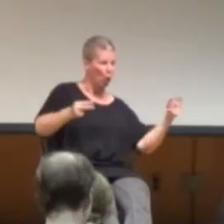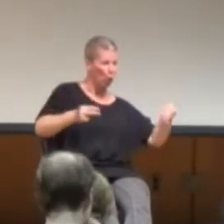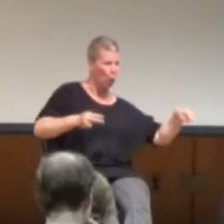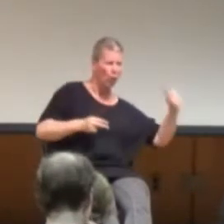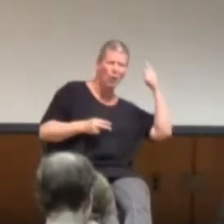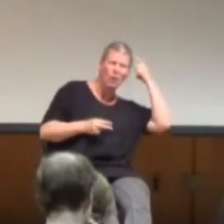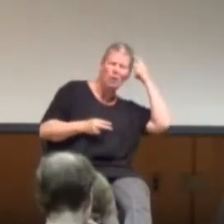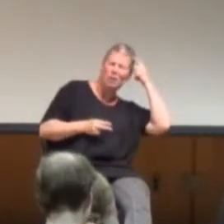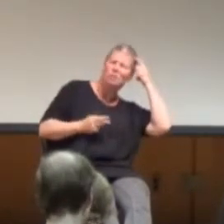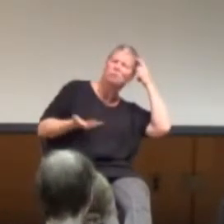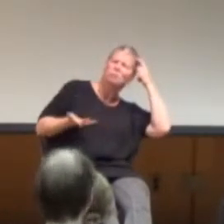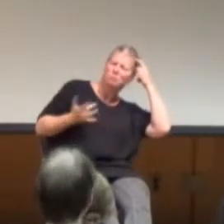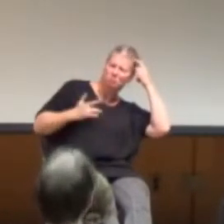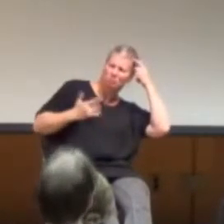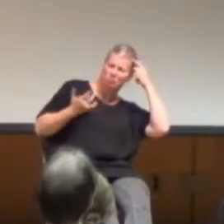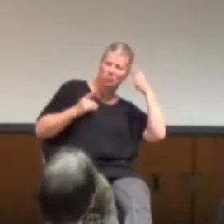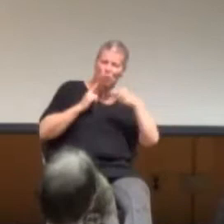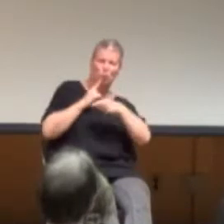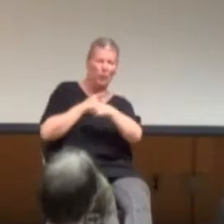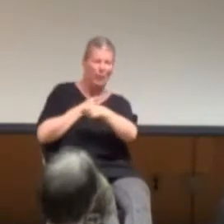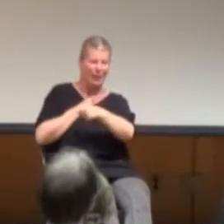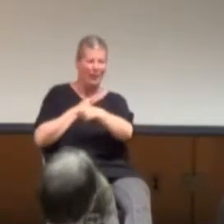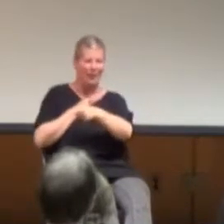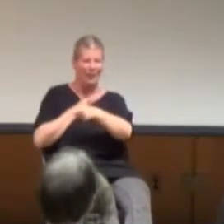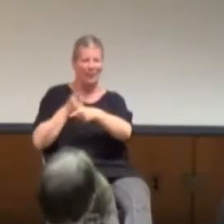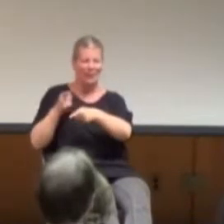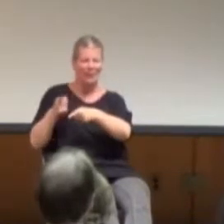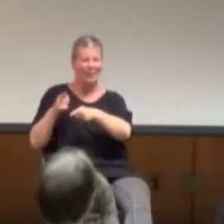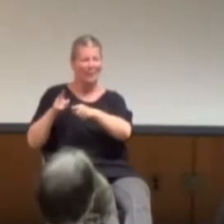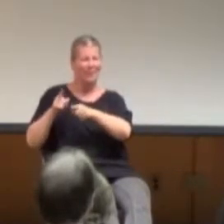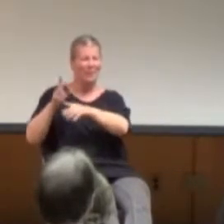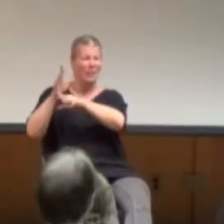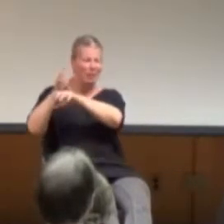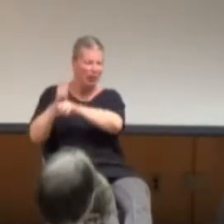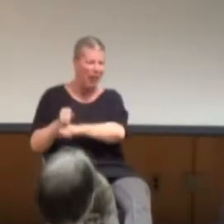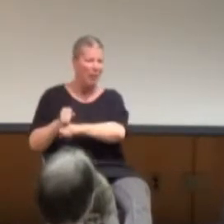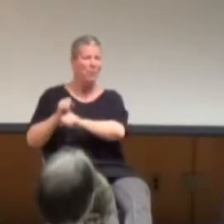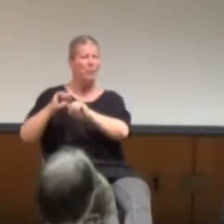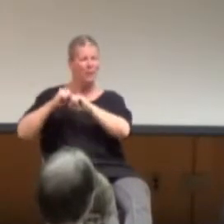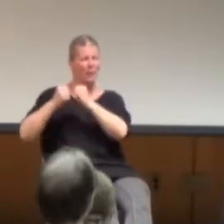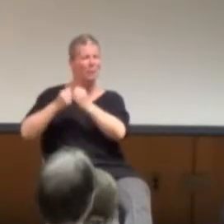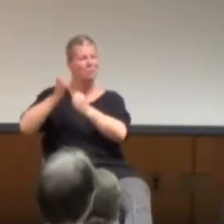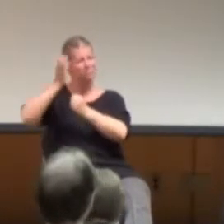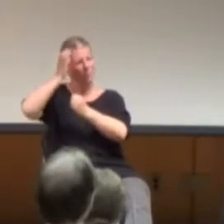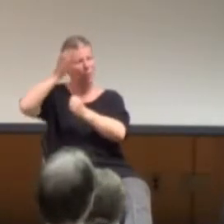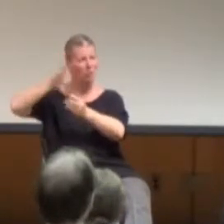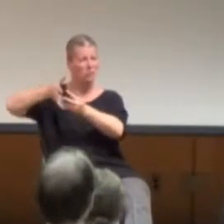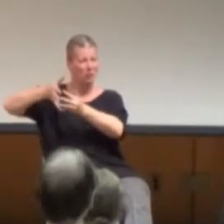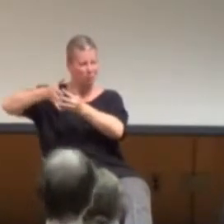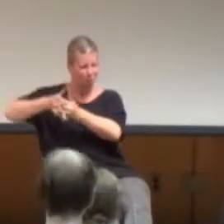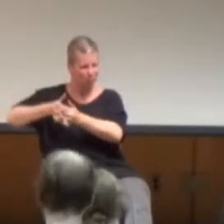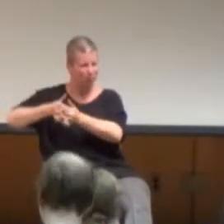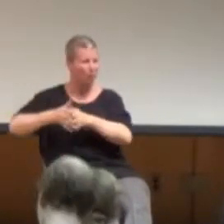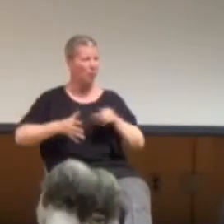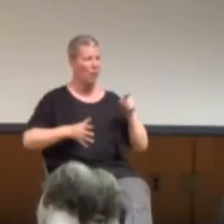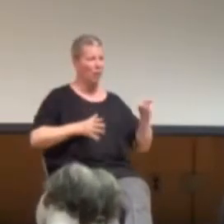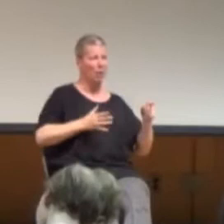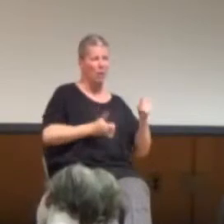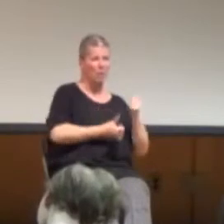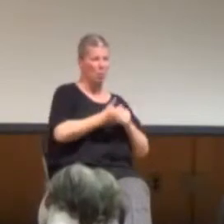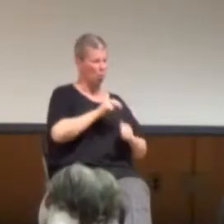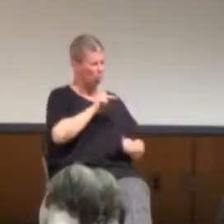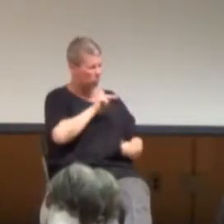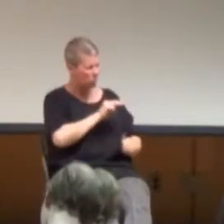are, it's just that they have shorthand, and we don't have it yet. So, now that we know what our shorthand is, I think we can